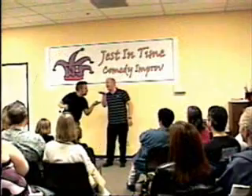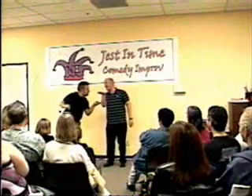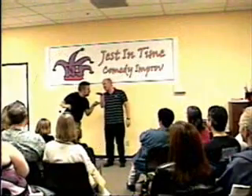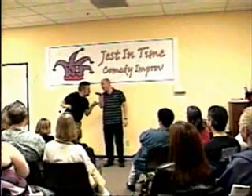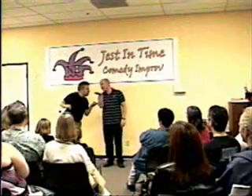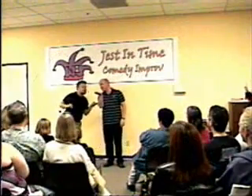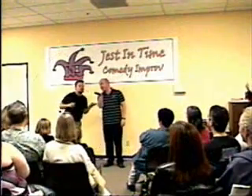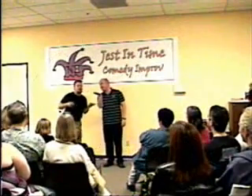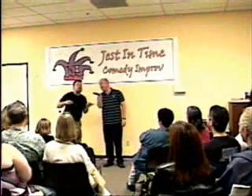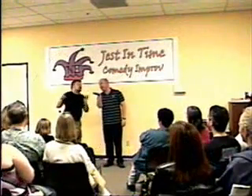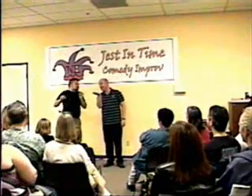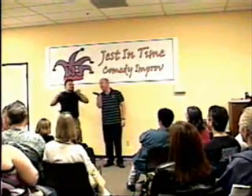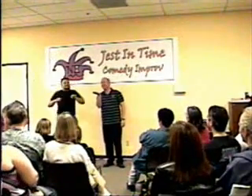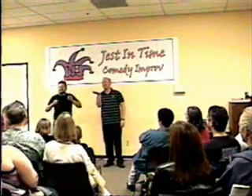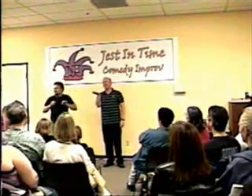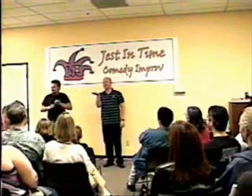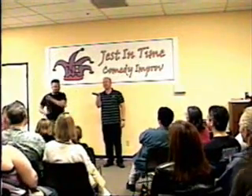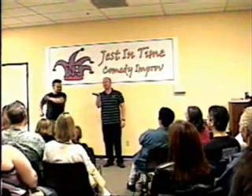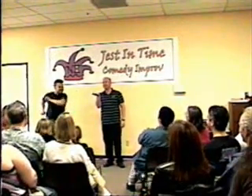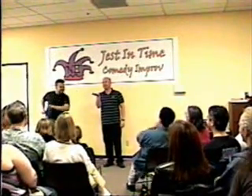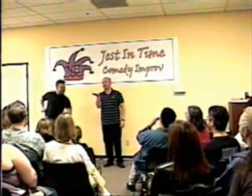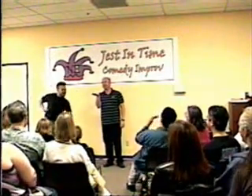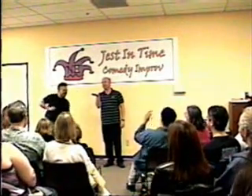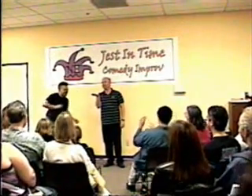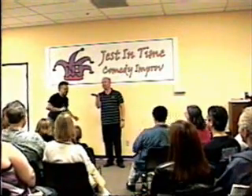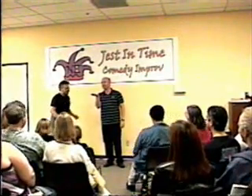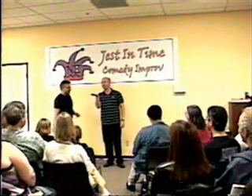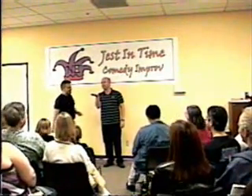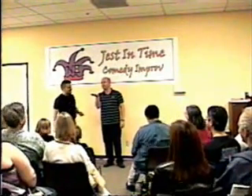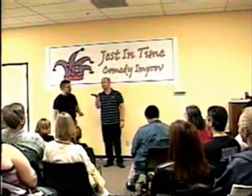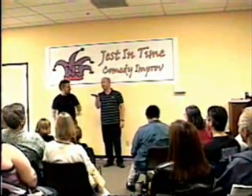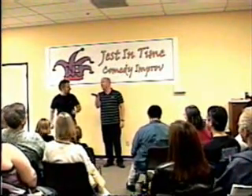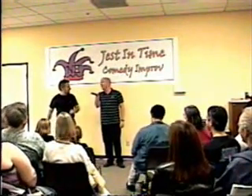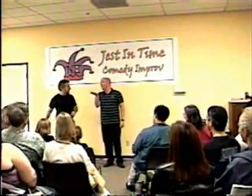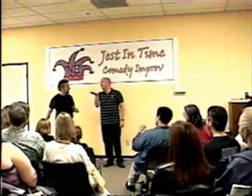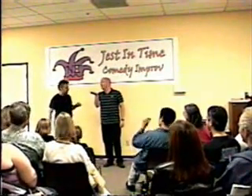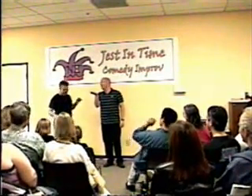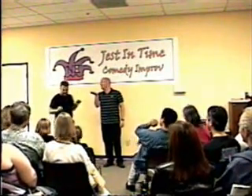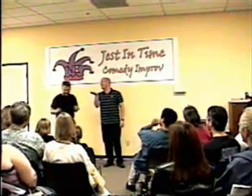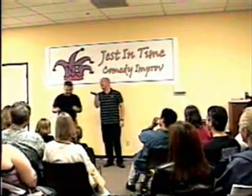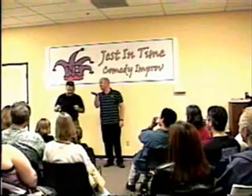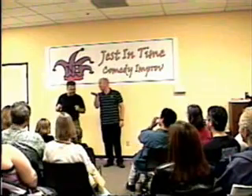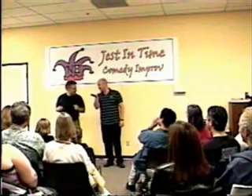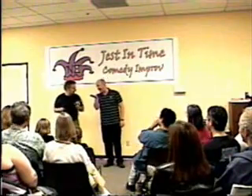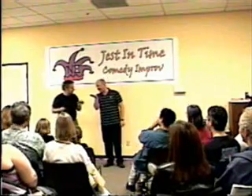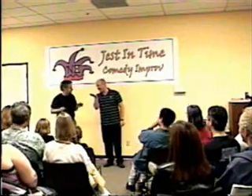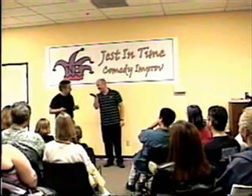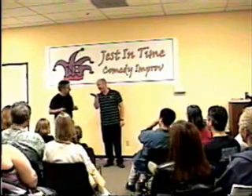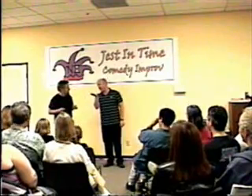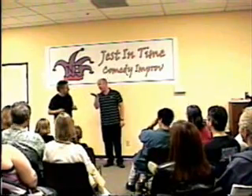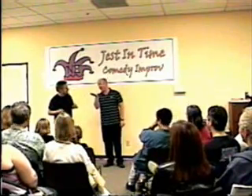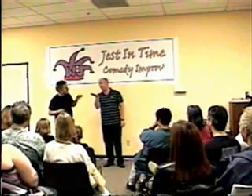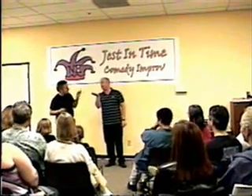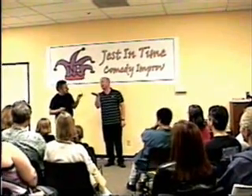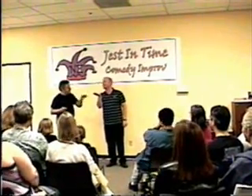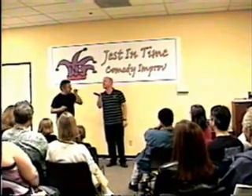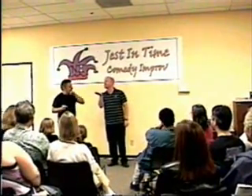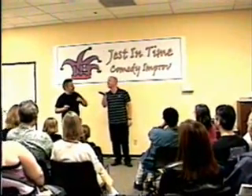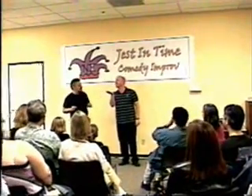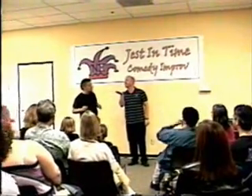Giant though it may be, it has fantastic aerodynamic qualities. Hey,